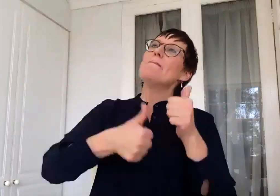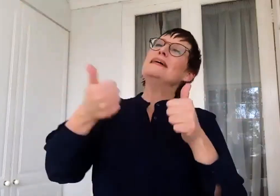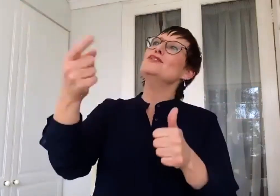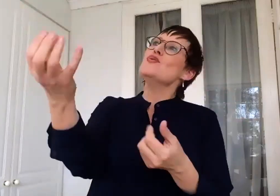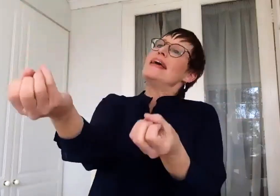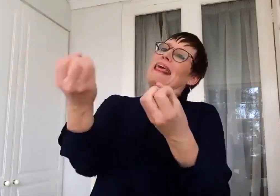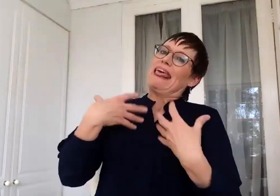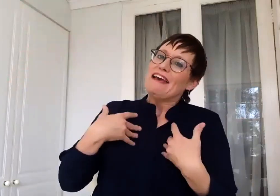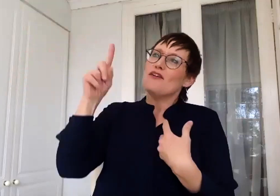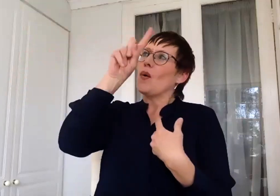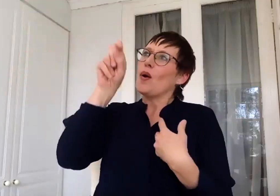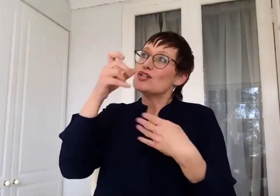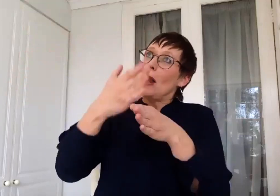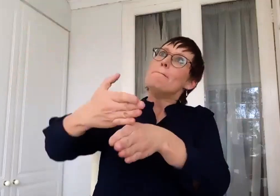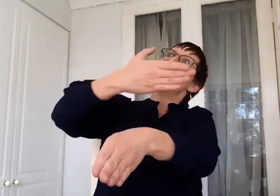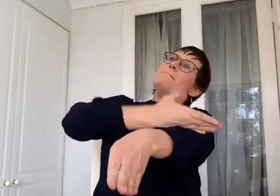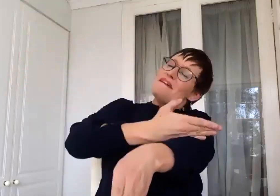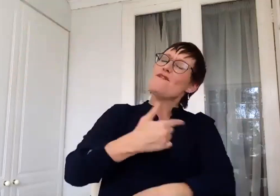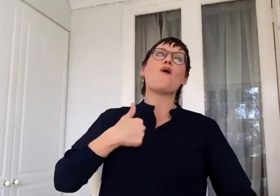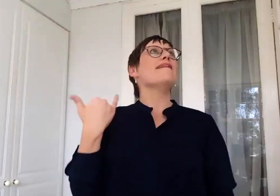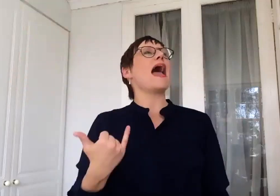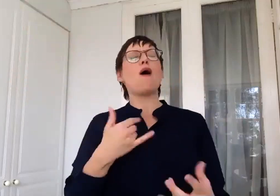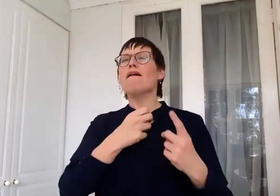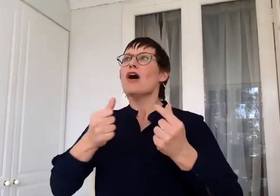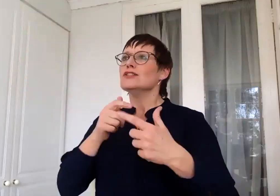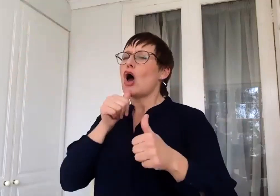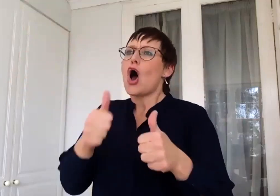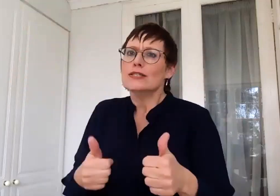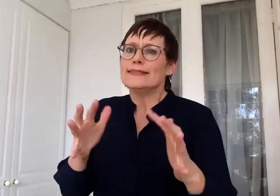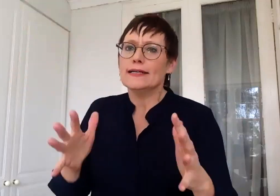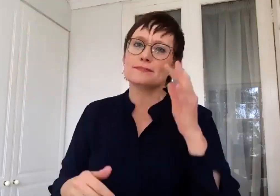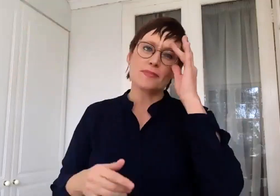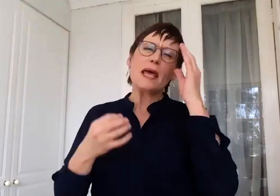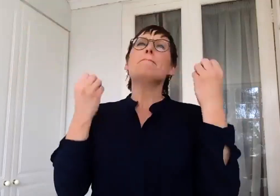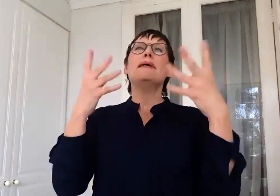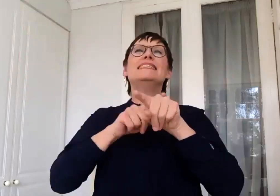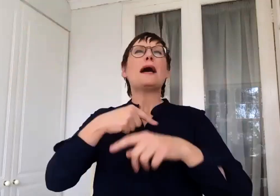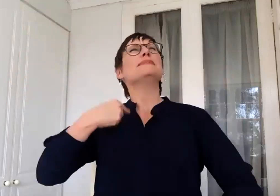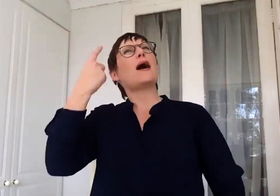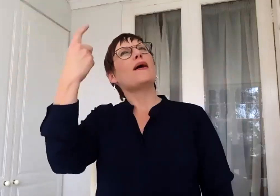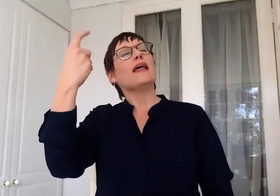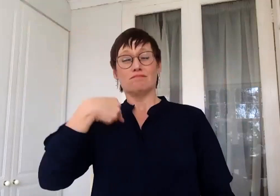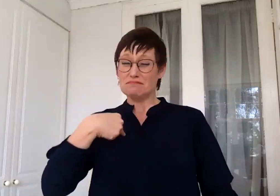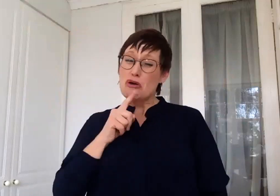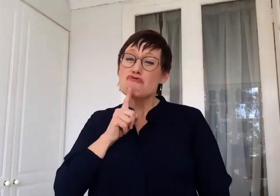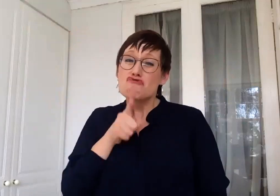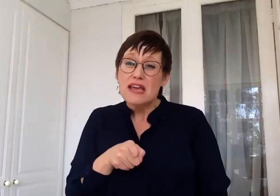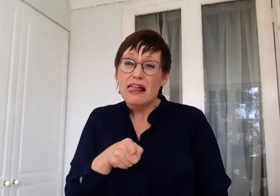really have reflected. I've always wondered, Eusebius, am I a real academic? Because for me, it always